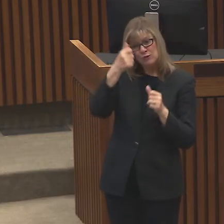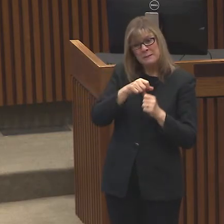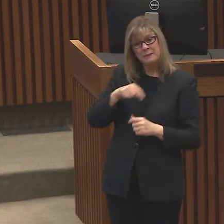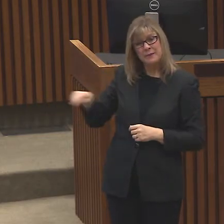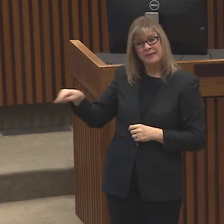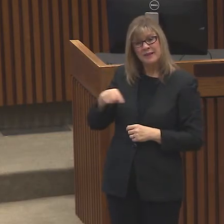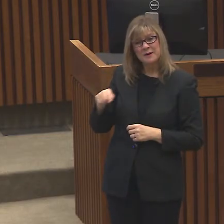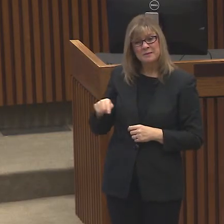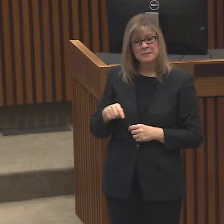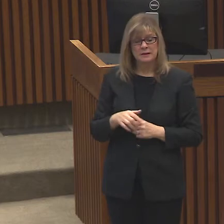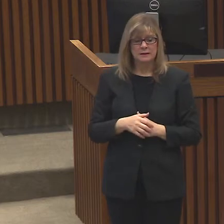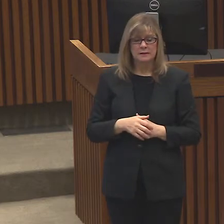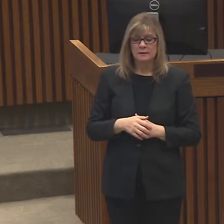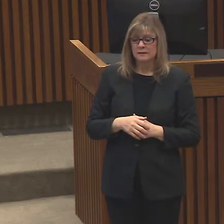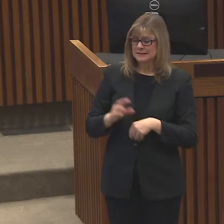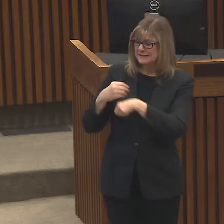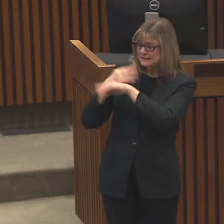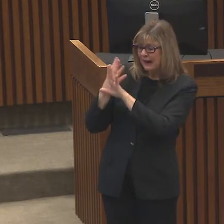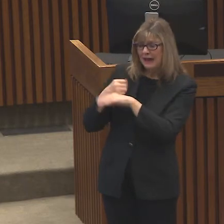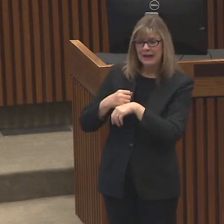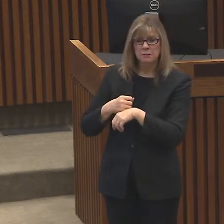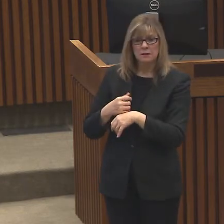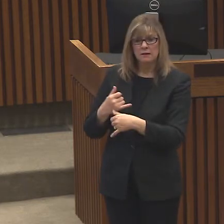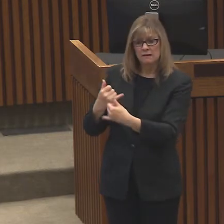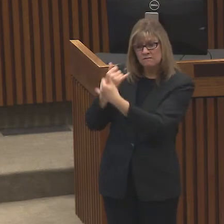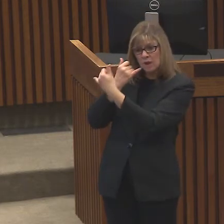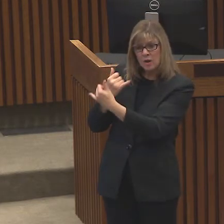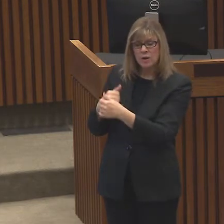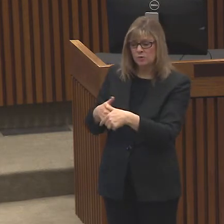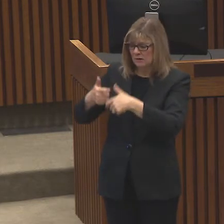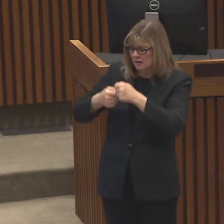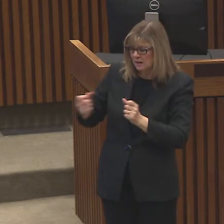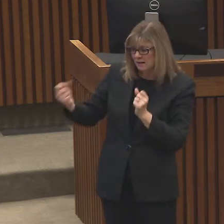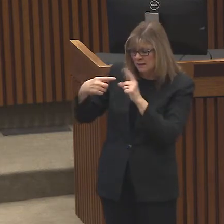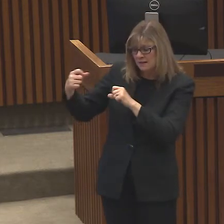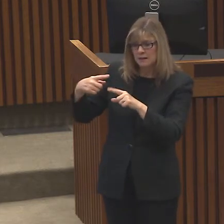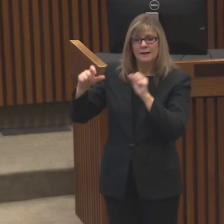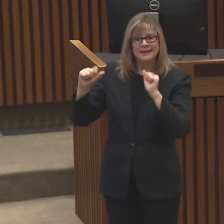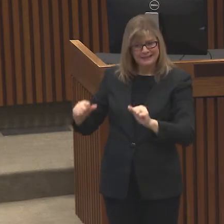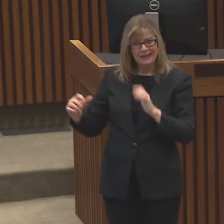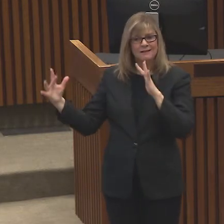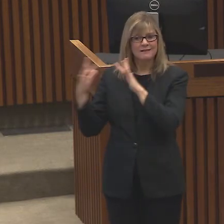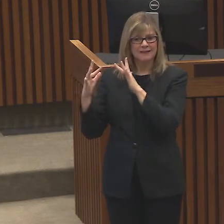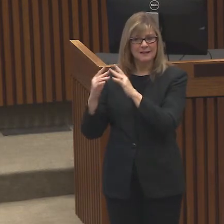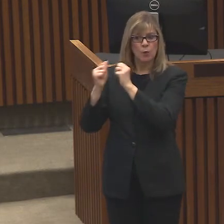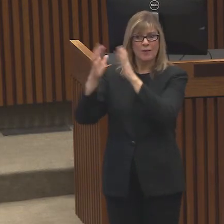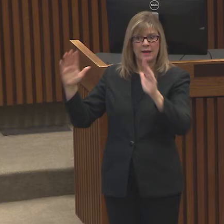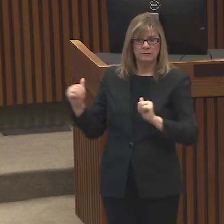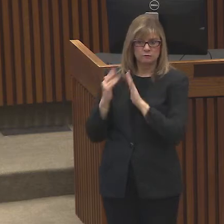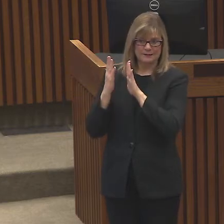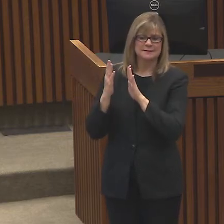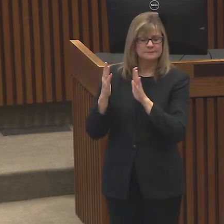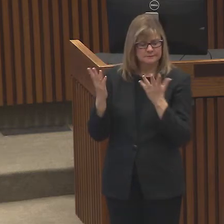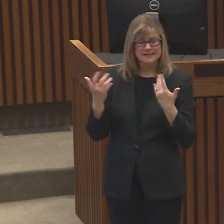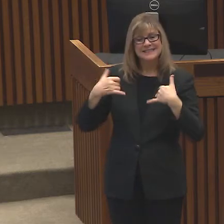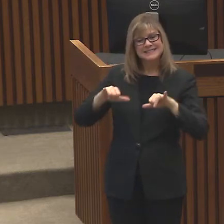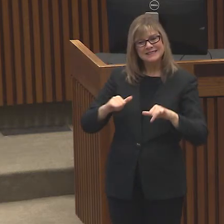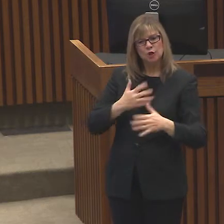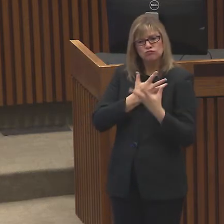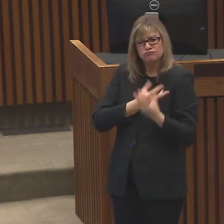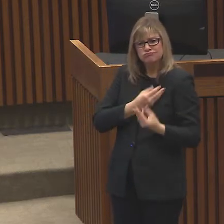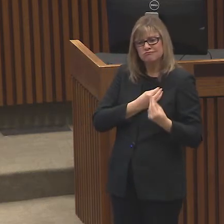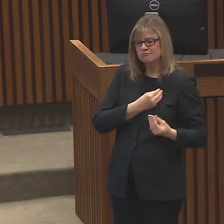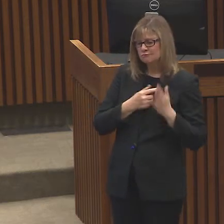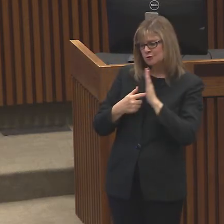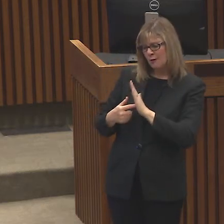Skype, telephone. There's so many ways for us to contact each other without being present and still showing that generous spirit to